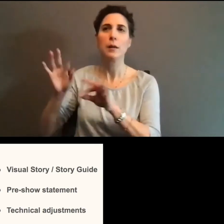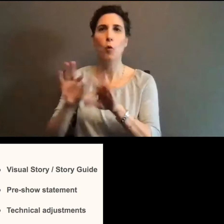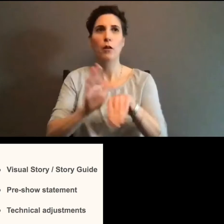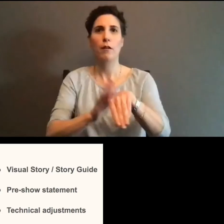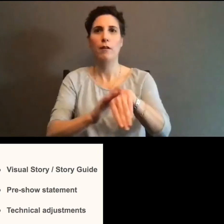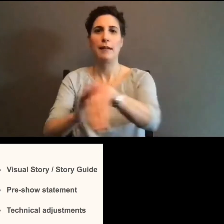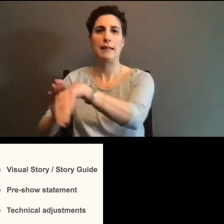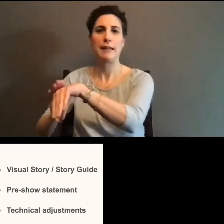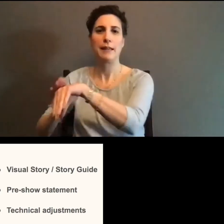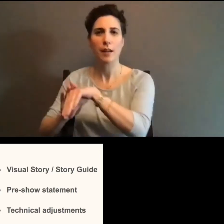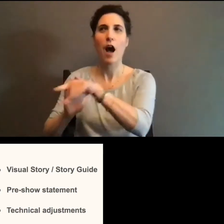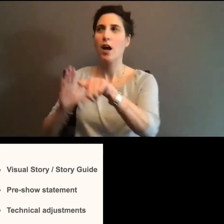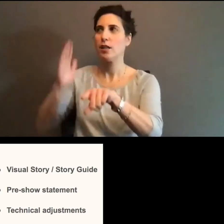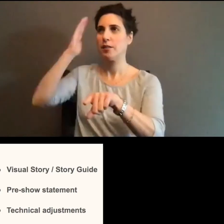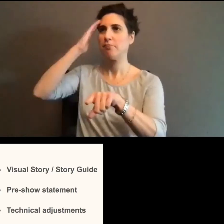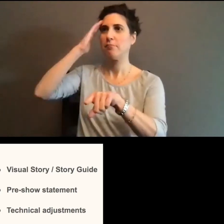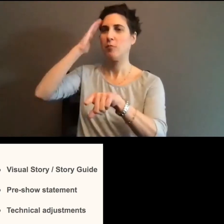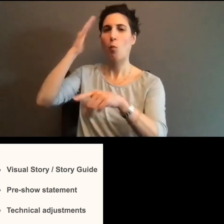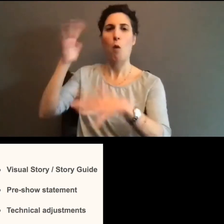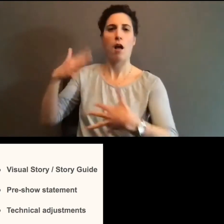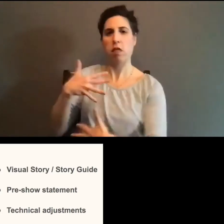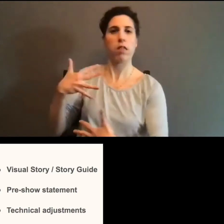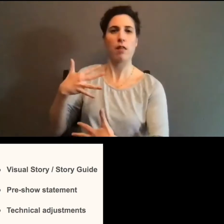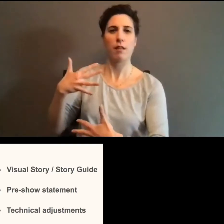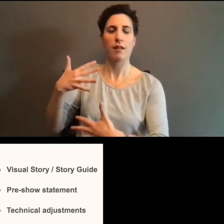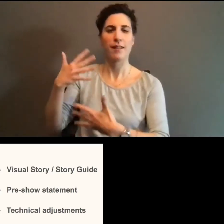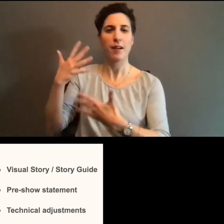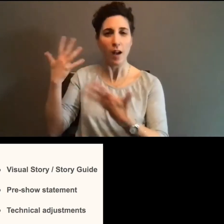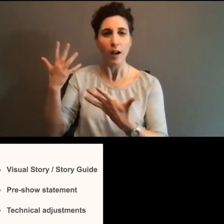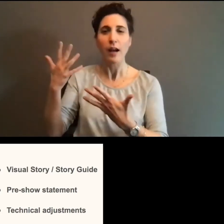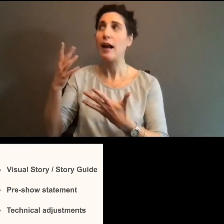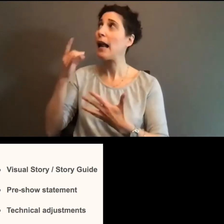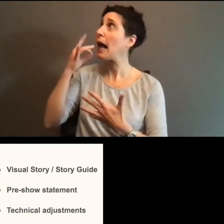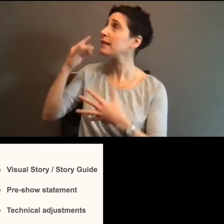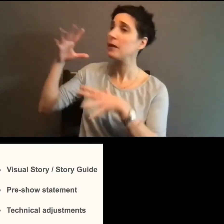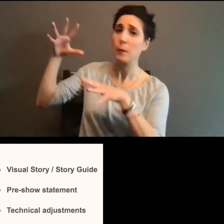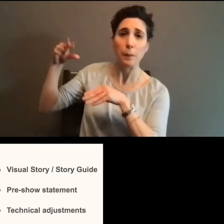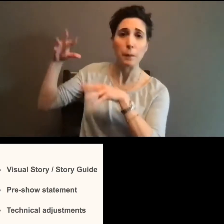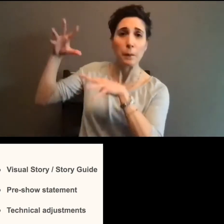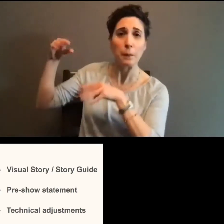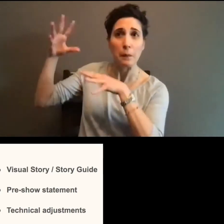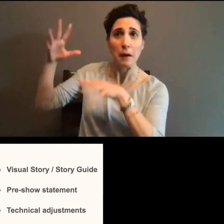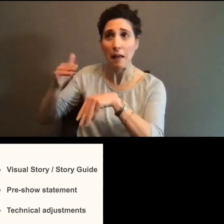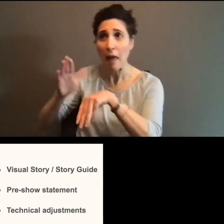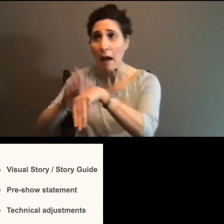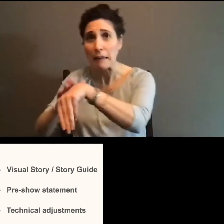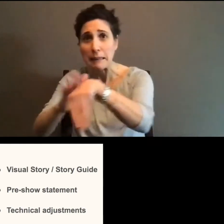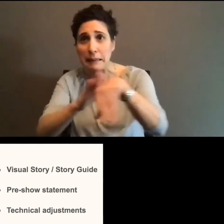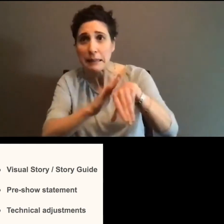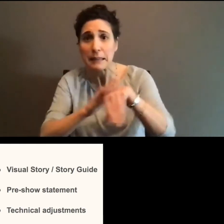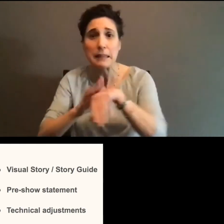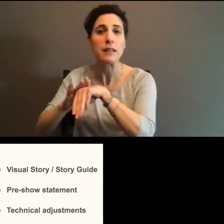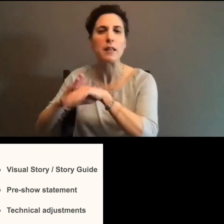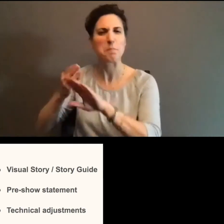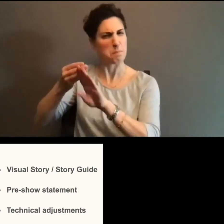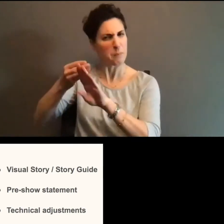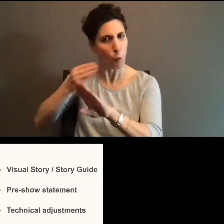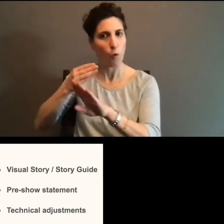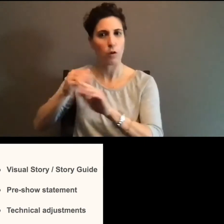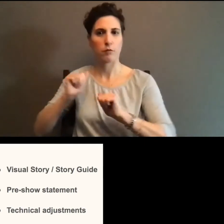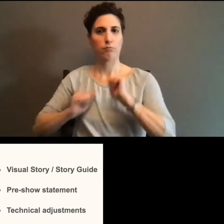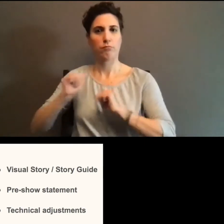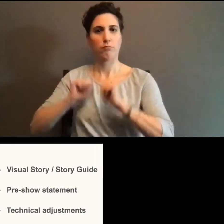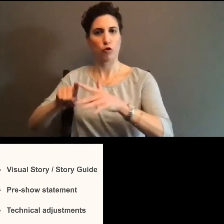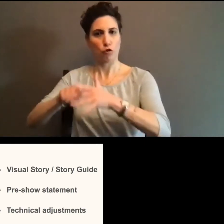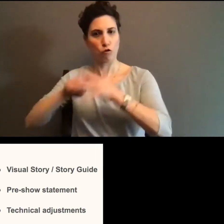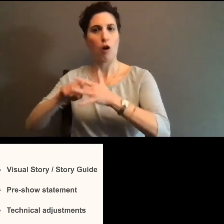will show you how the lights may dim or get brighter during the show, sort of an exclamations that may happen or visual cues, things such